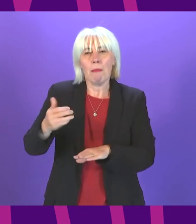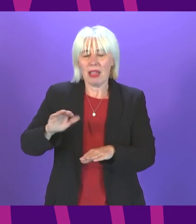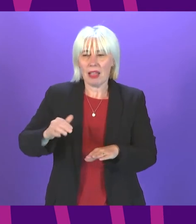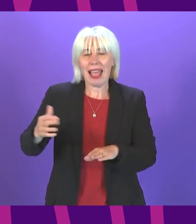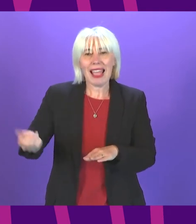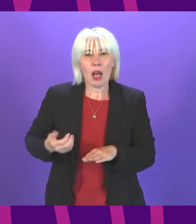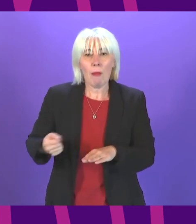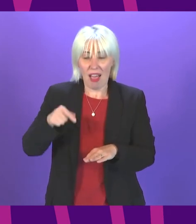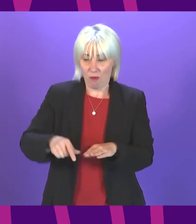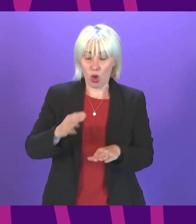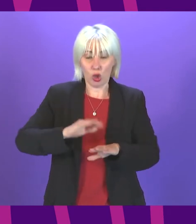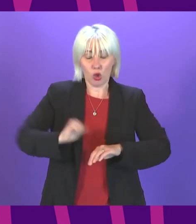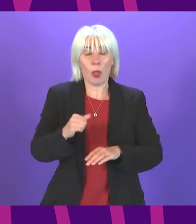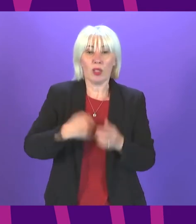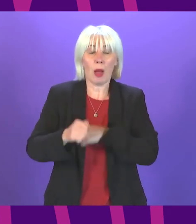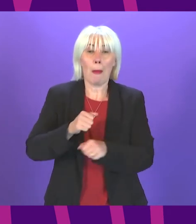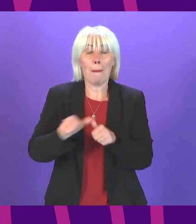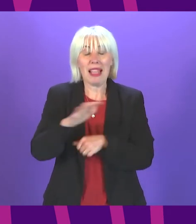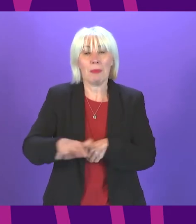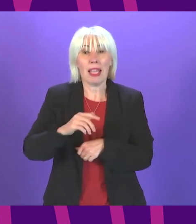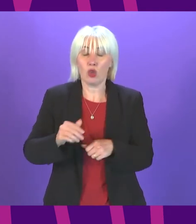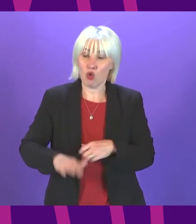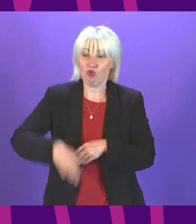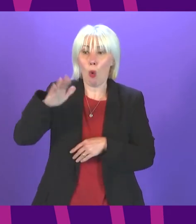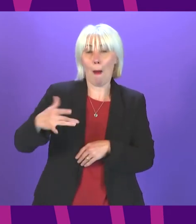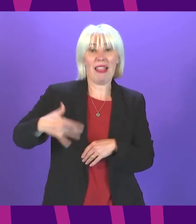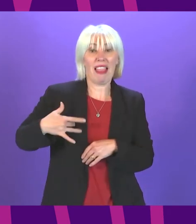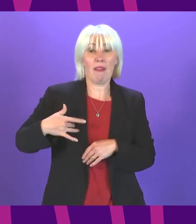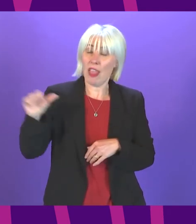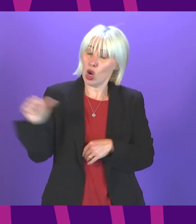up and living it will do these things and it will take action now